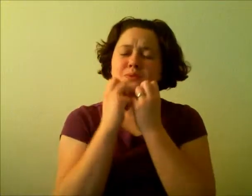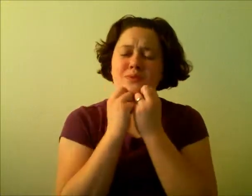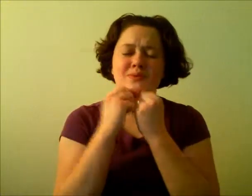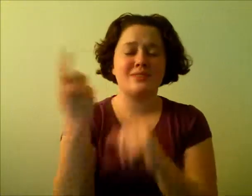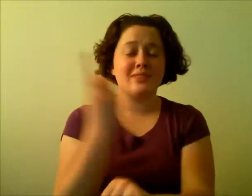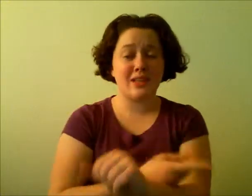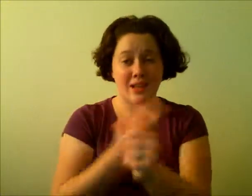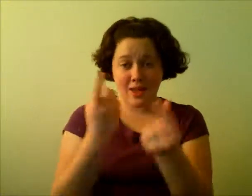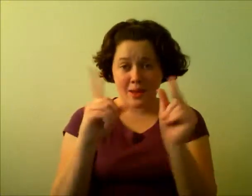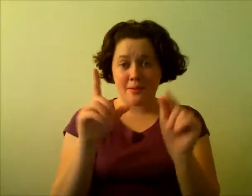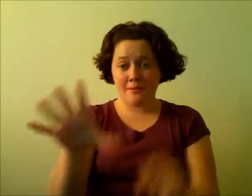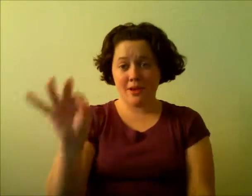we find